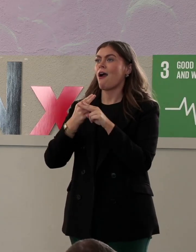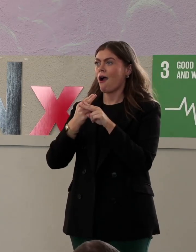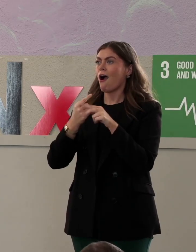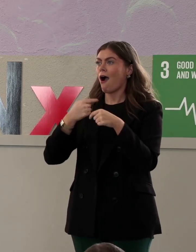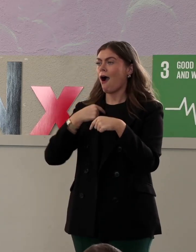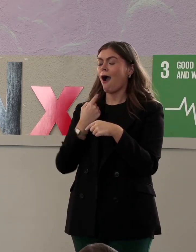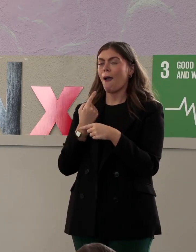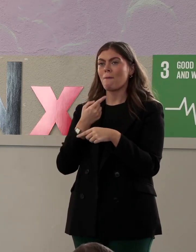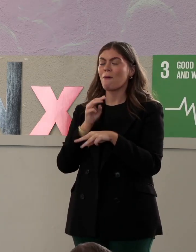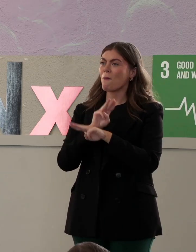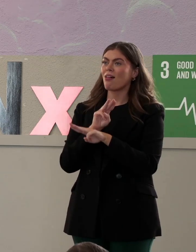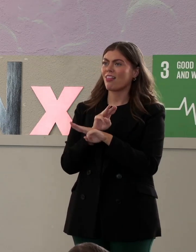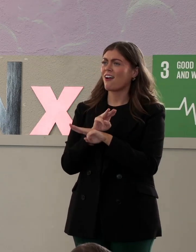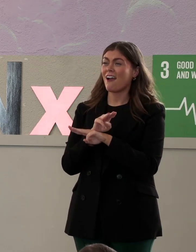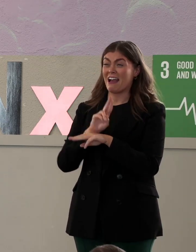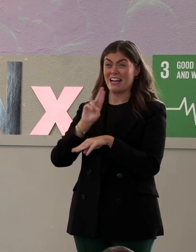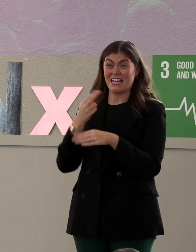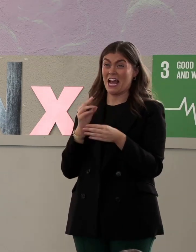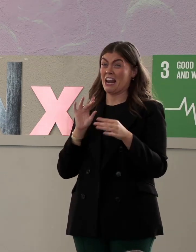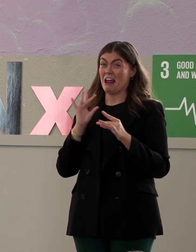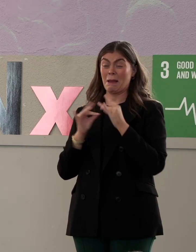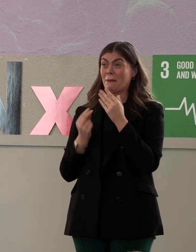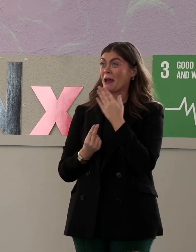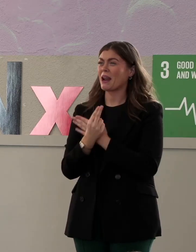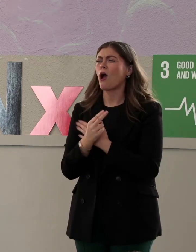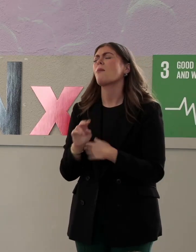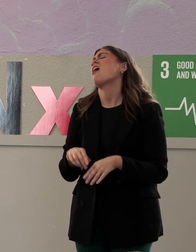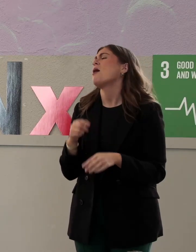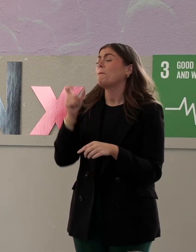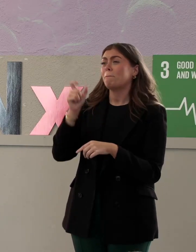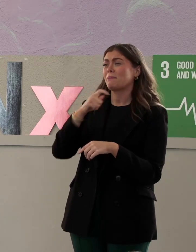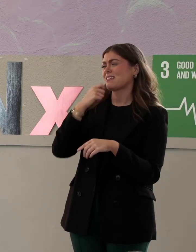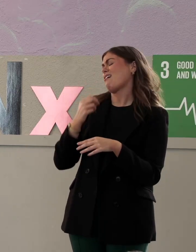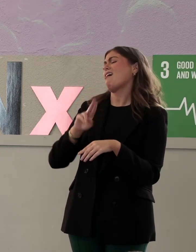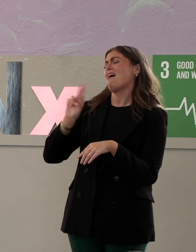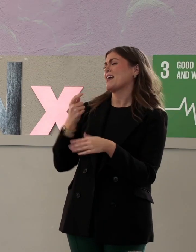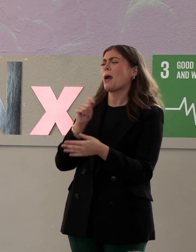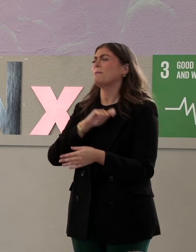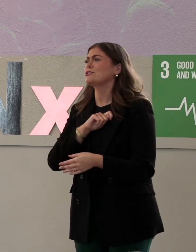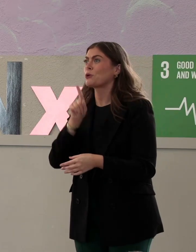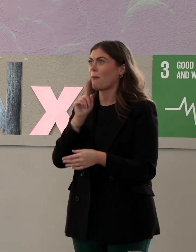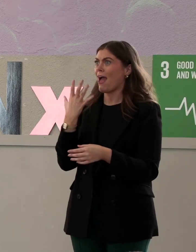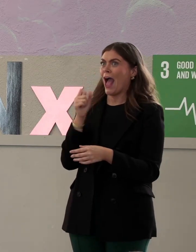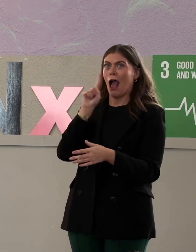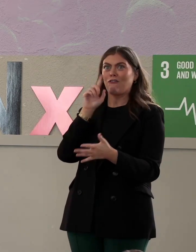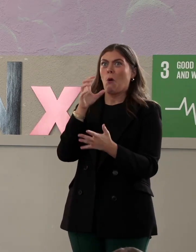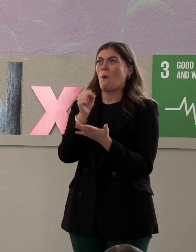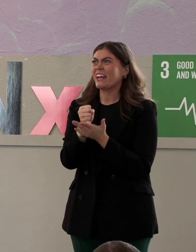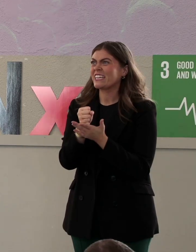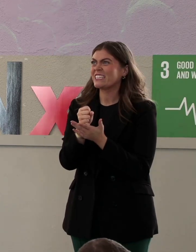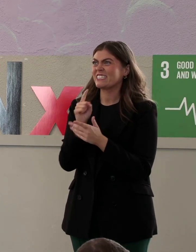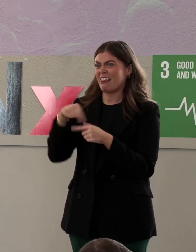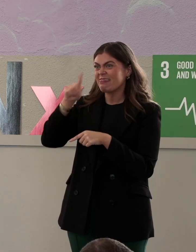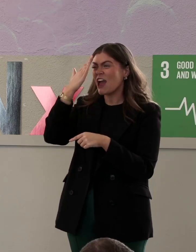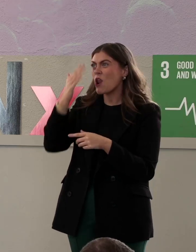I mean, you just could not make this up. Some people have said, oh, that can't be true. I have witnesses to proof it's true. A nightclub of